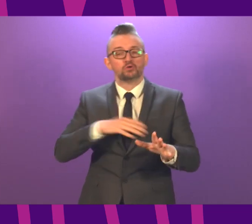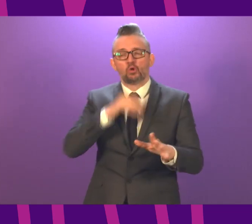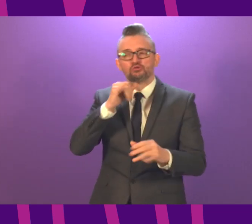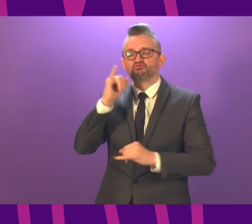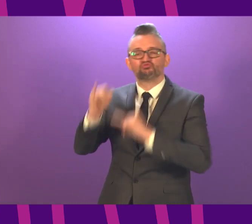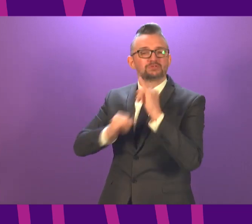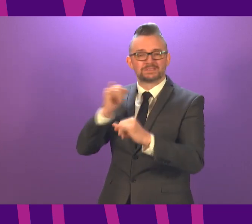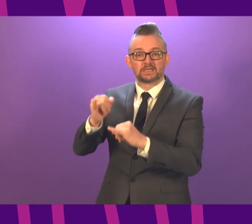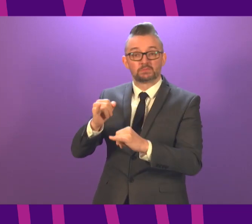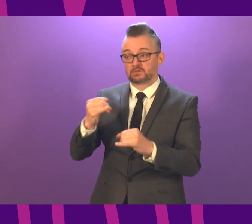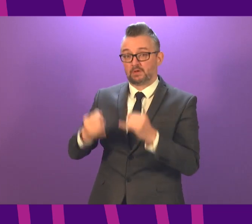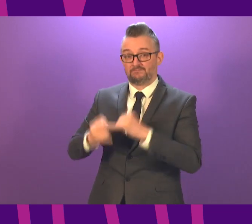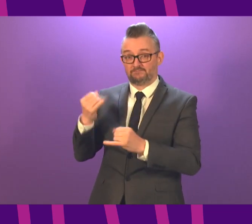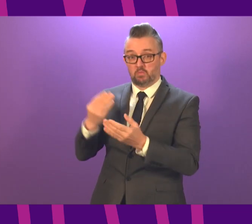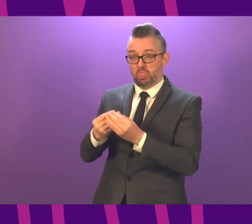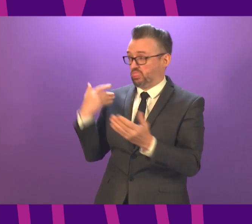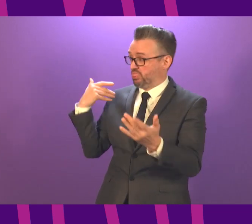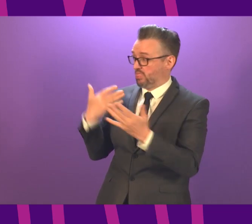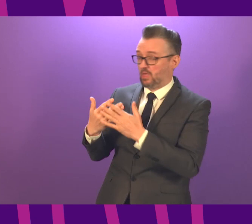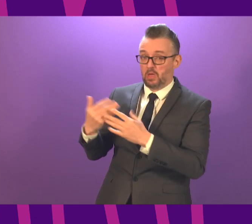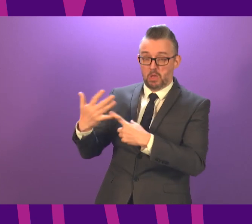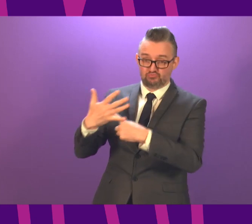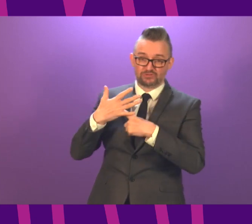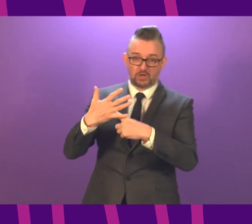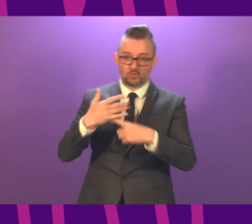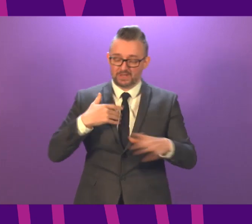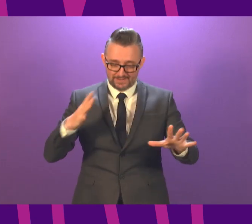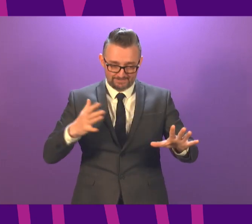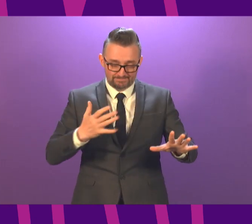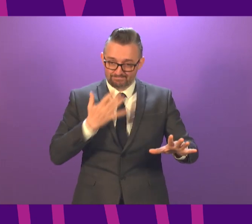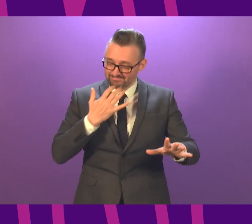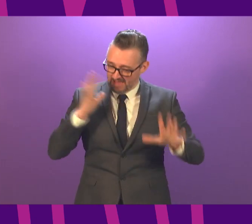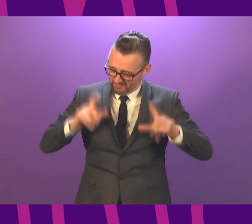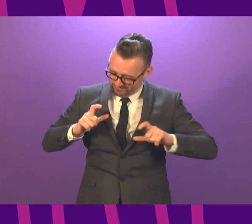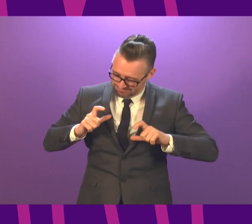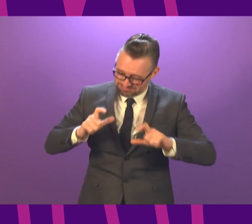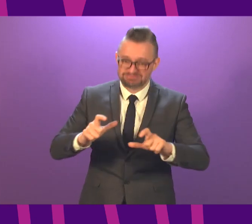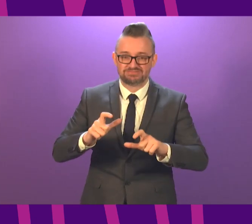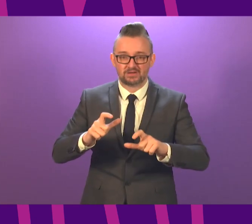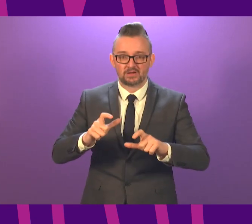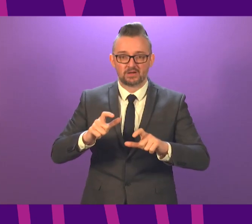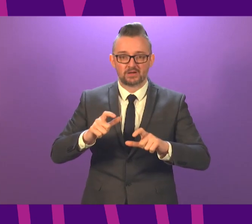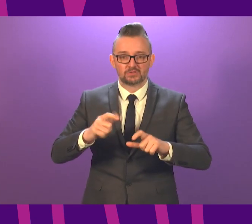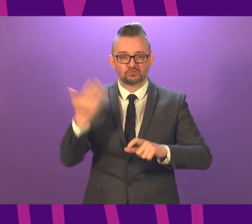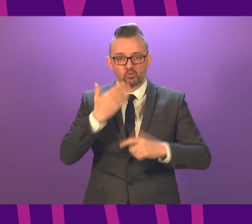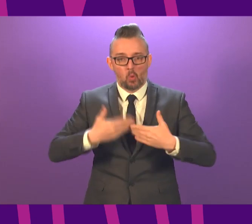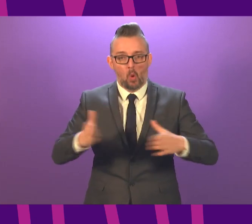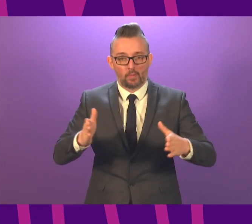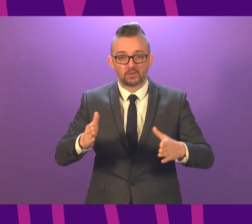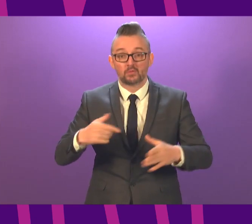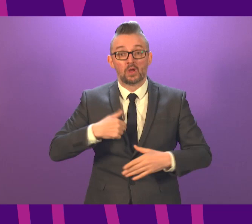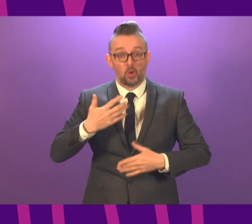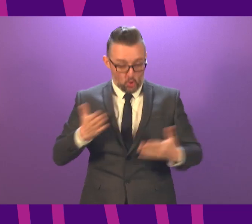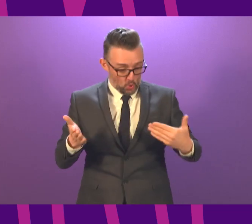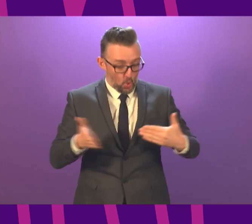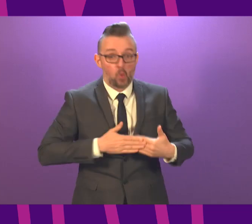but in the face of pressure over the last few months we have really, really been determined to keep schools open, I hope nobody will doubt the Government's determination to get